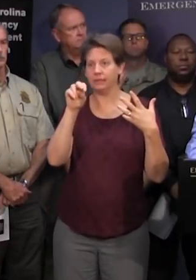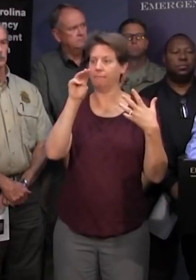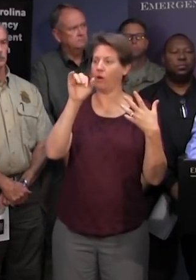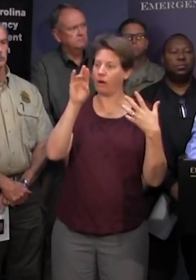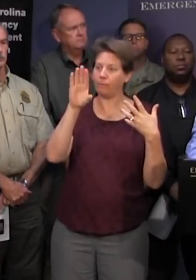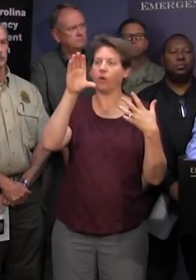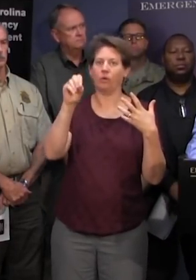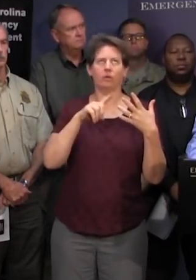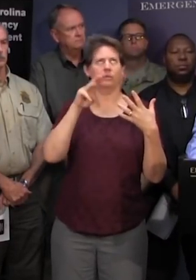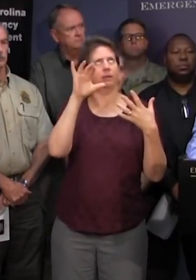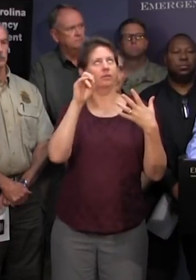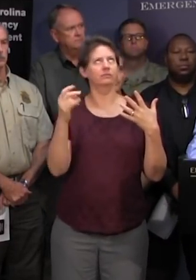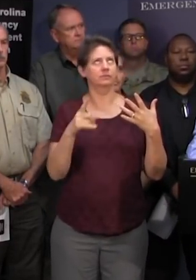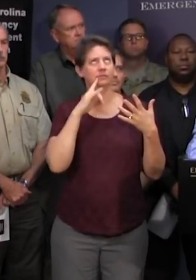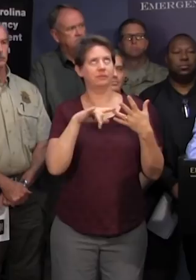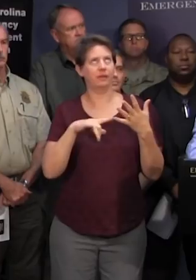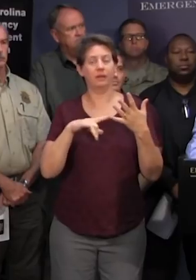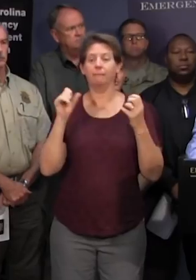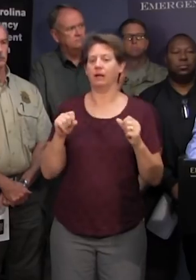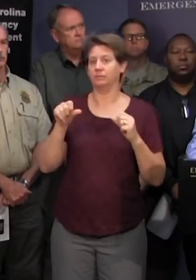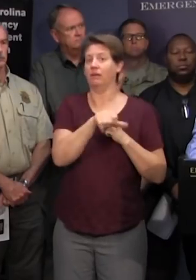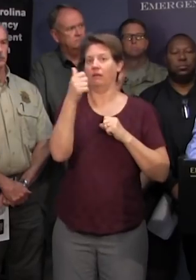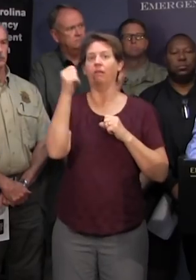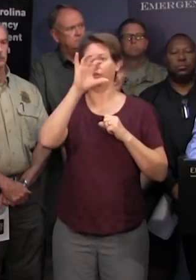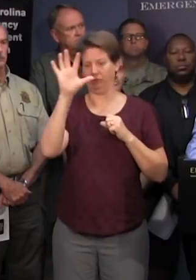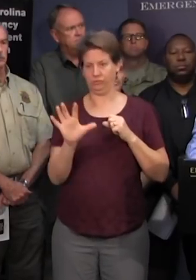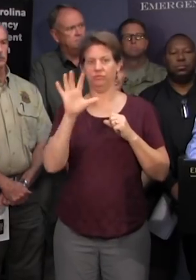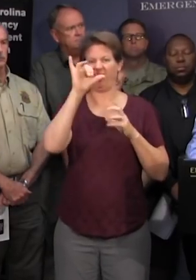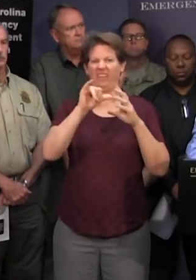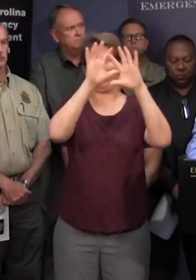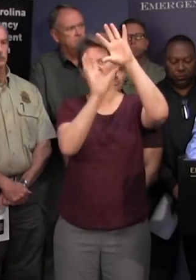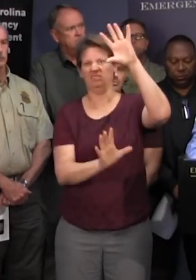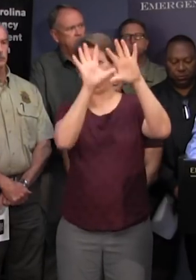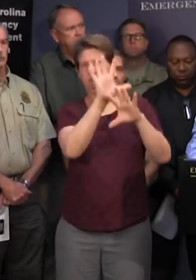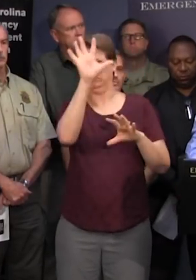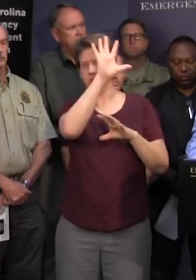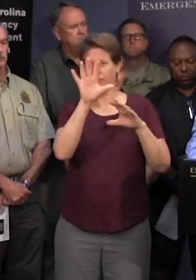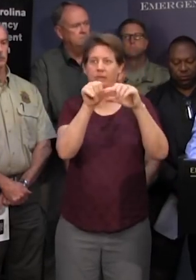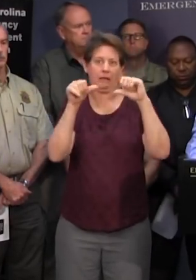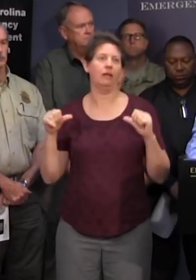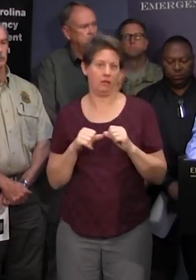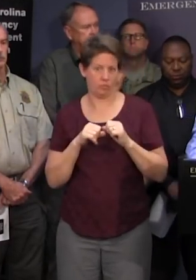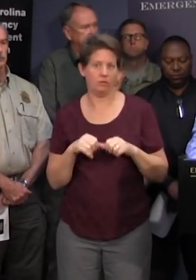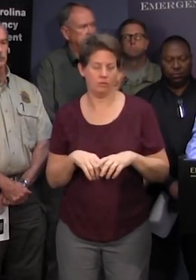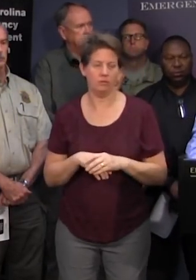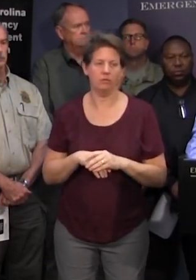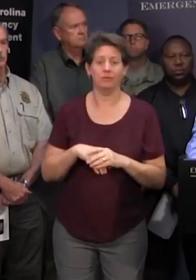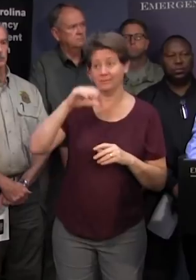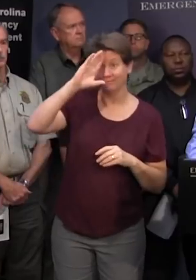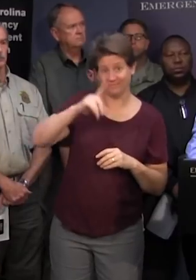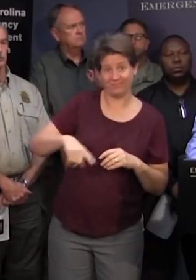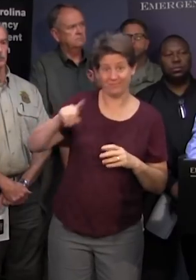down i said marion and possibly others over in that part of the state as you know those